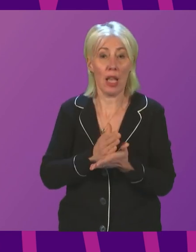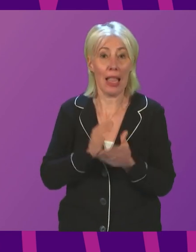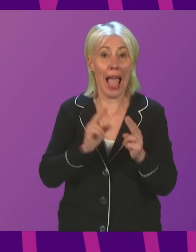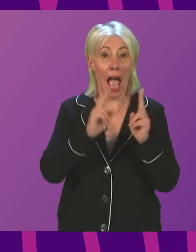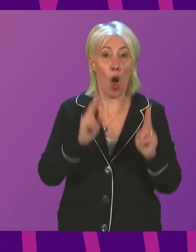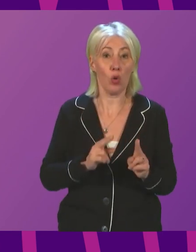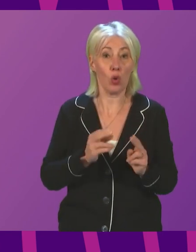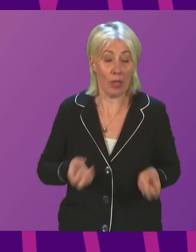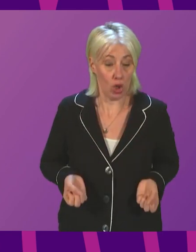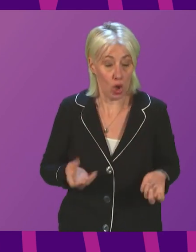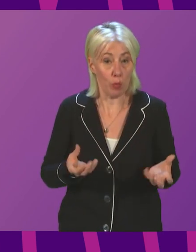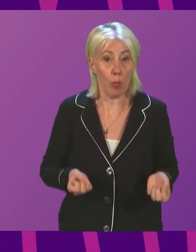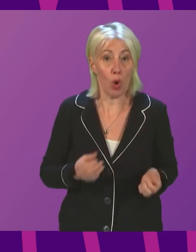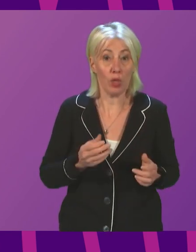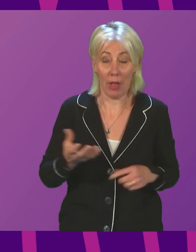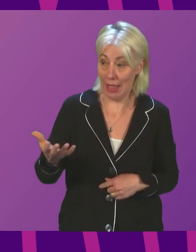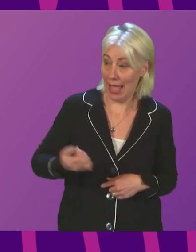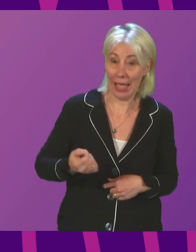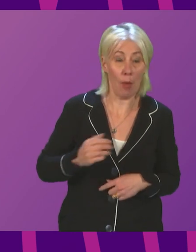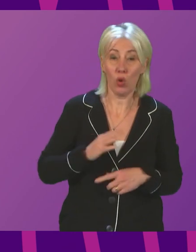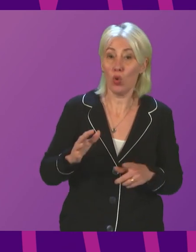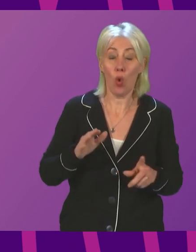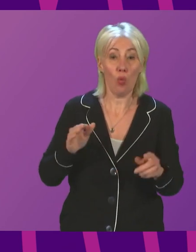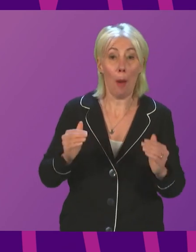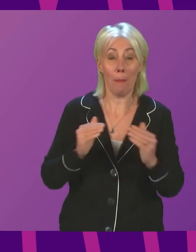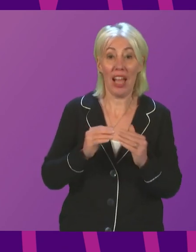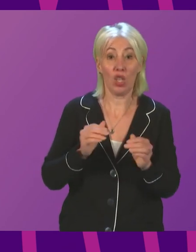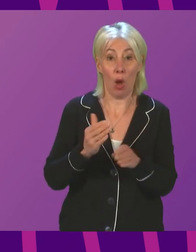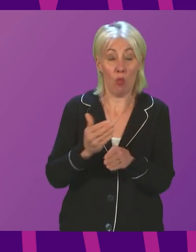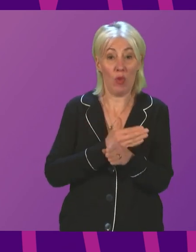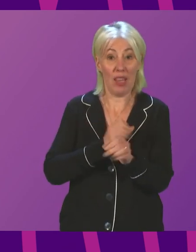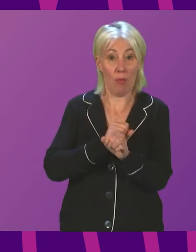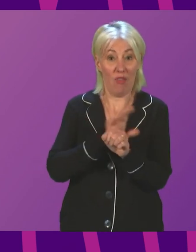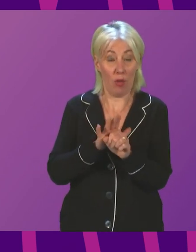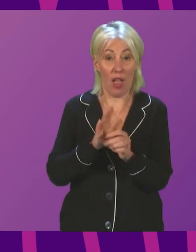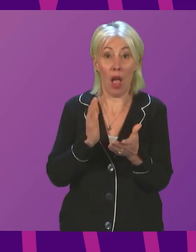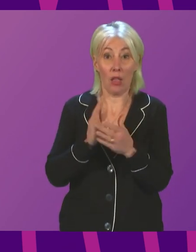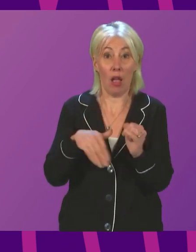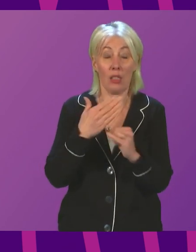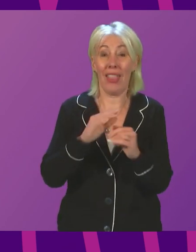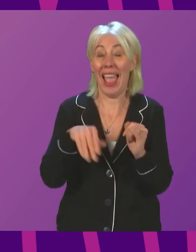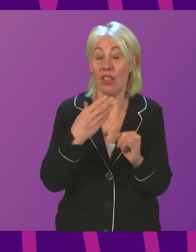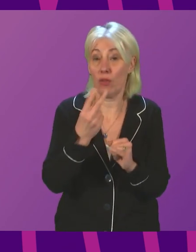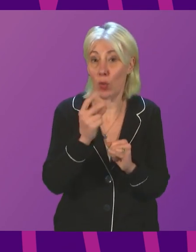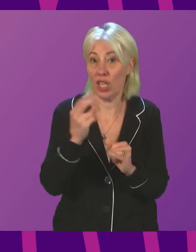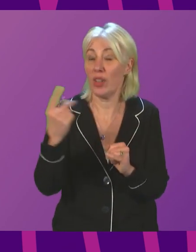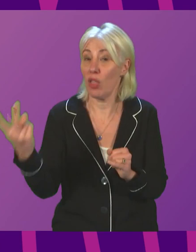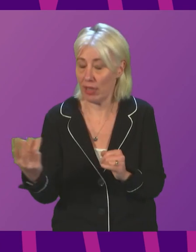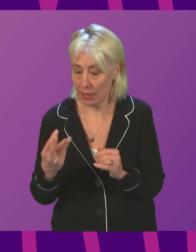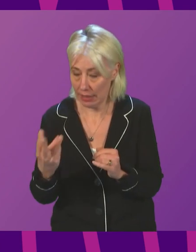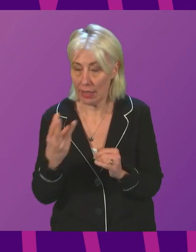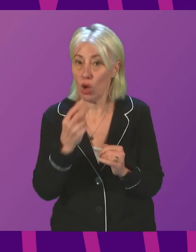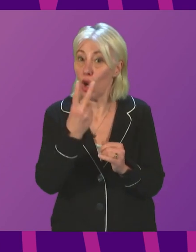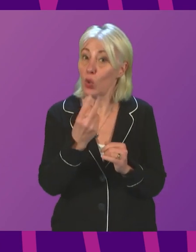incomes will not reach pre-pandemic levels until the end of 2023. Does the Deputy First Minister agree that the